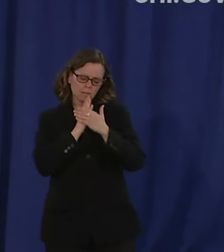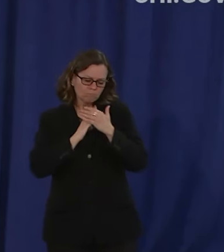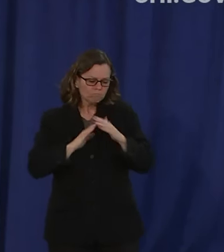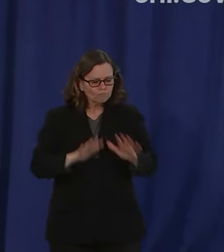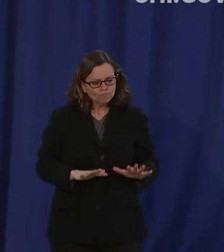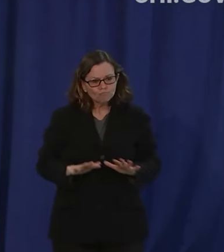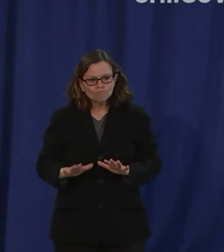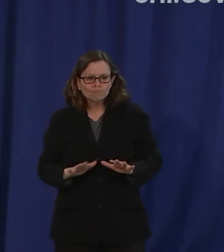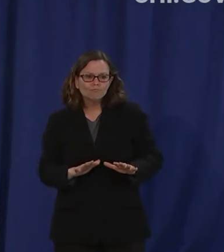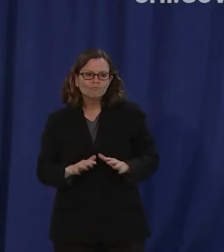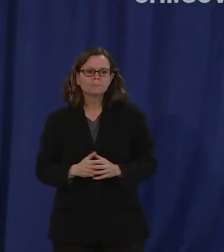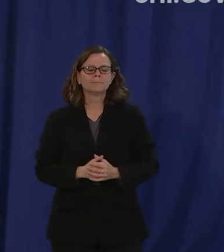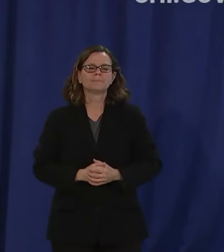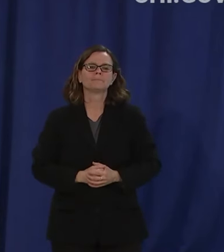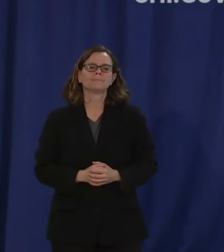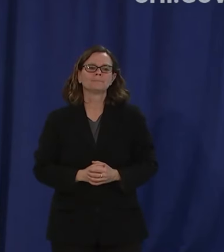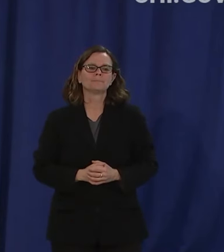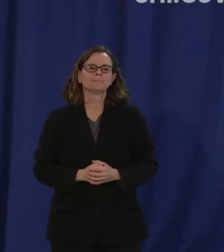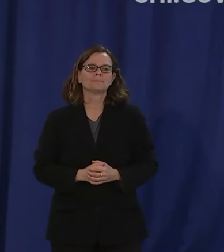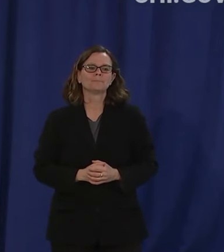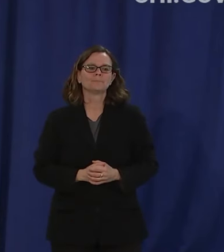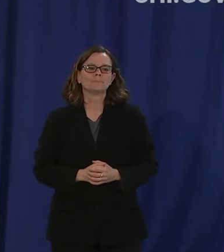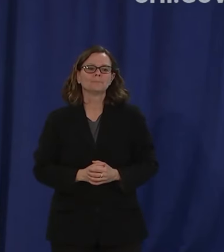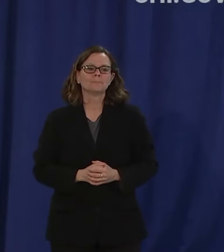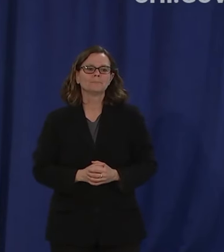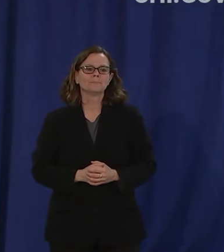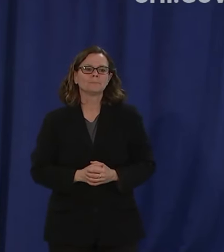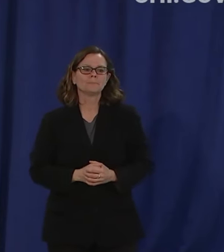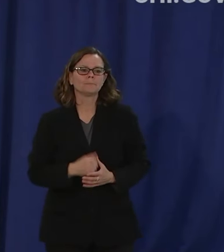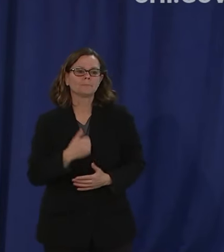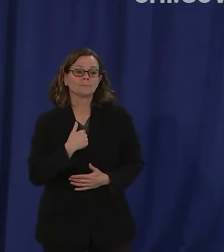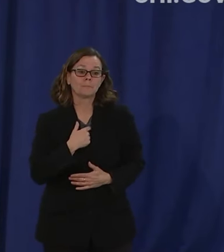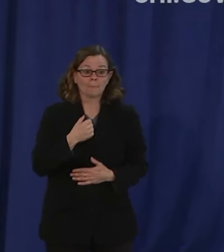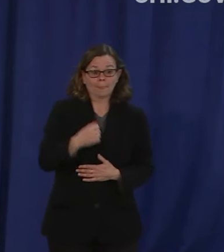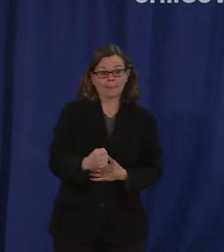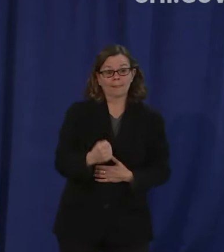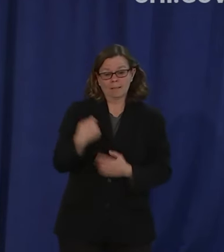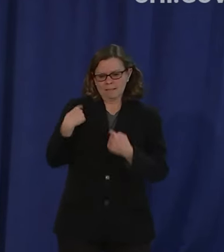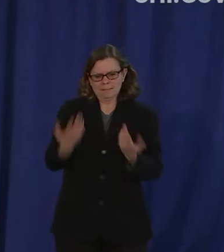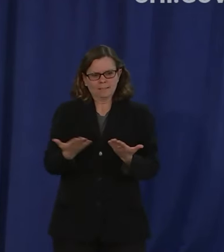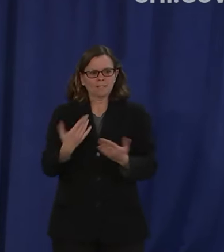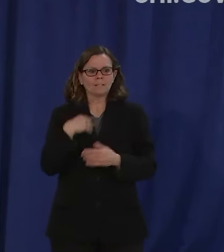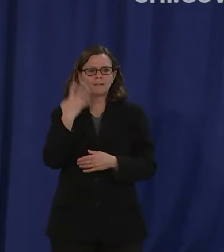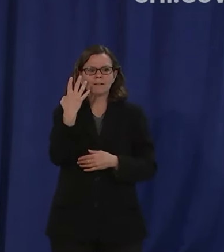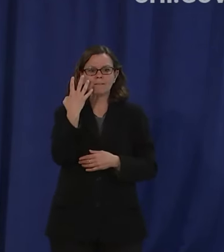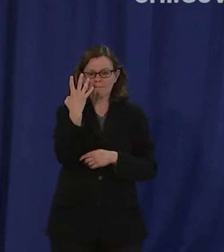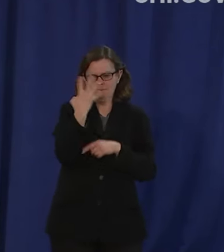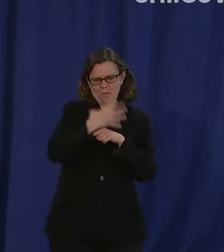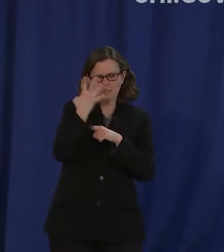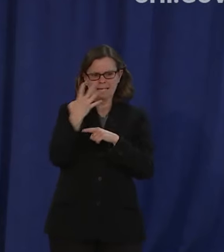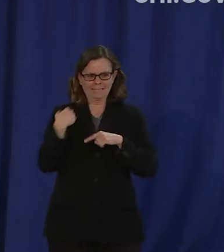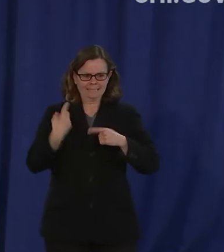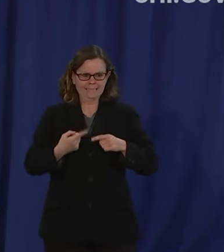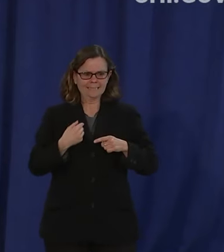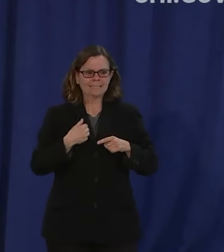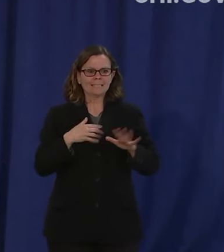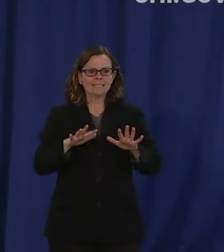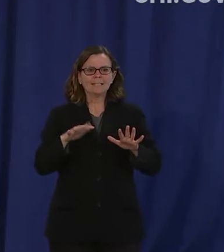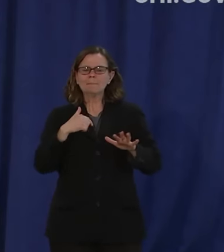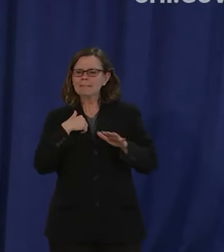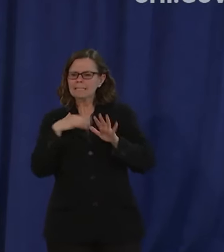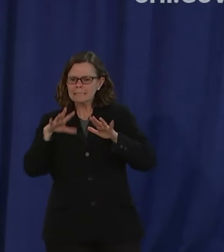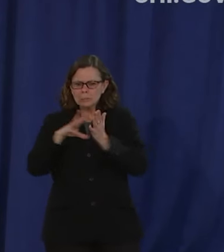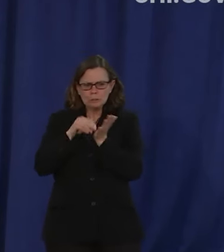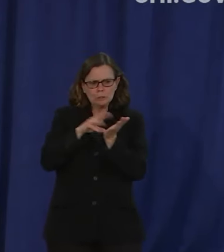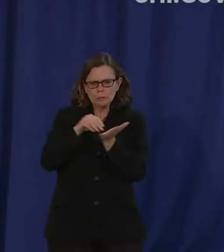for average the last four days as acting superintendent I've talked to the command staff about